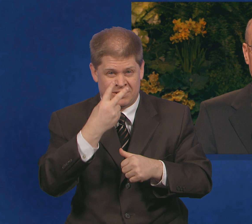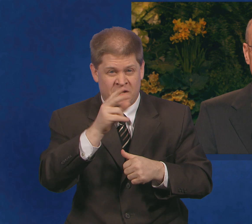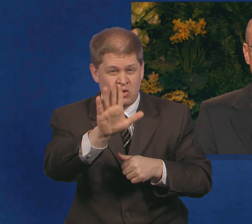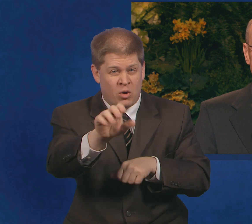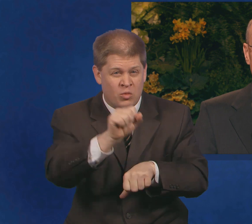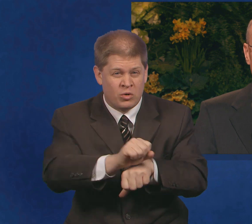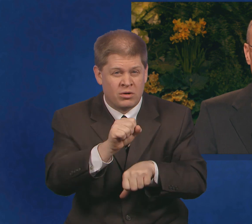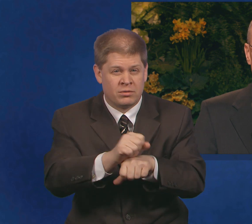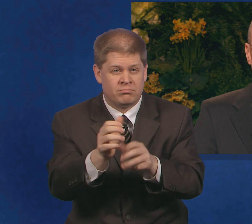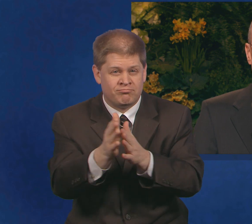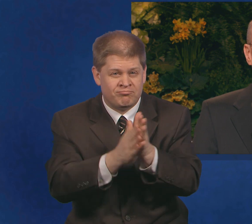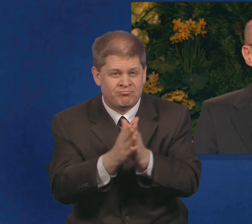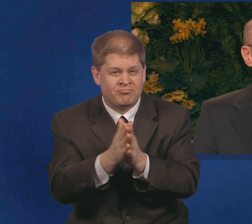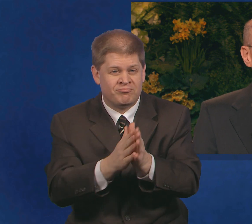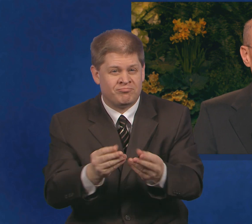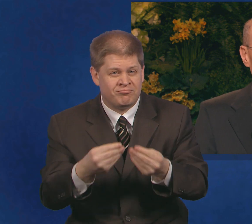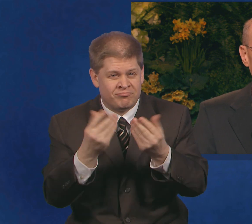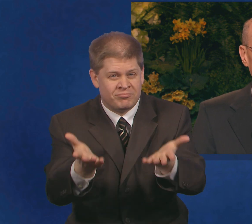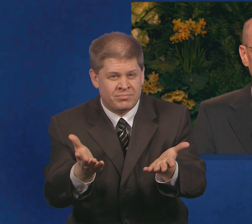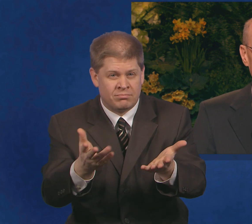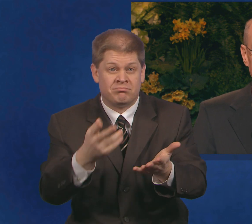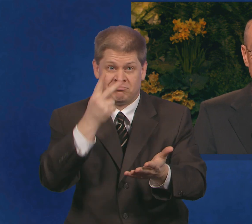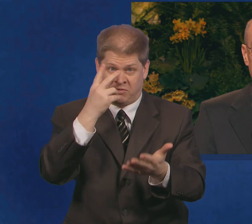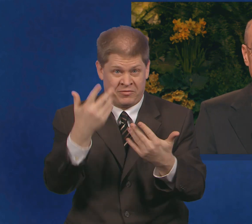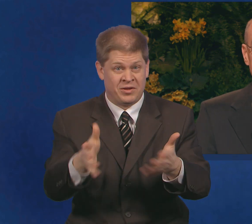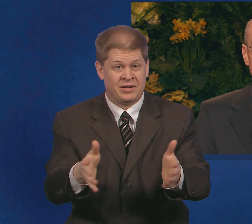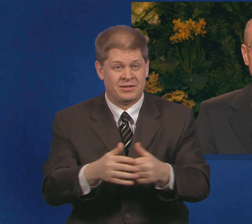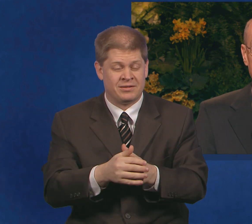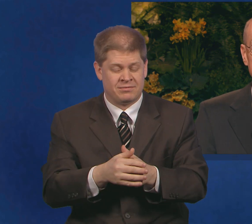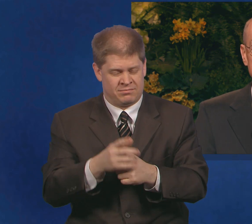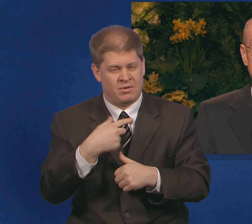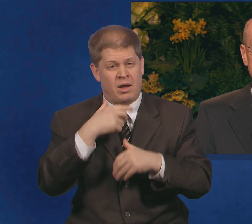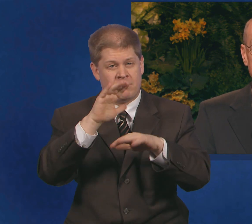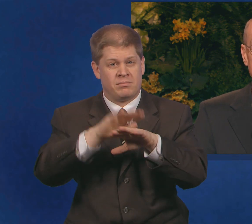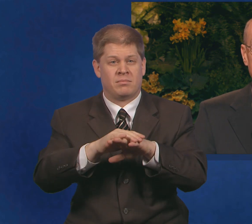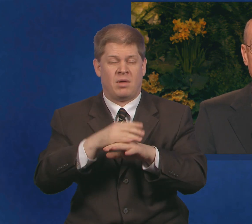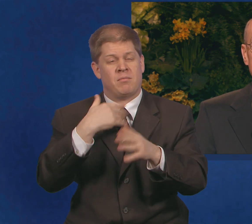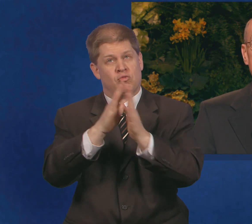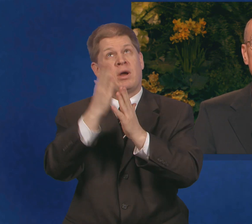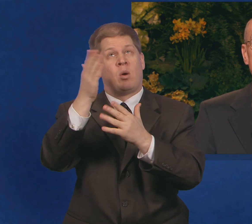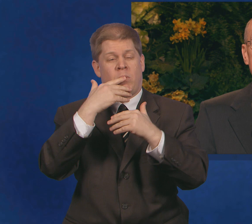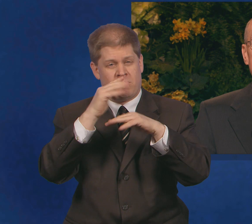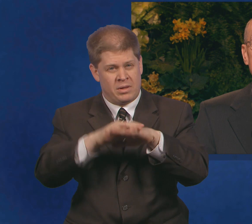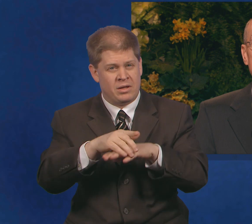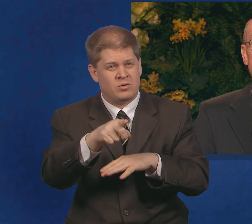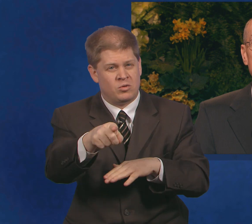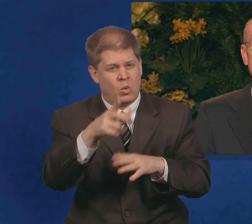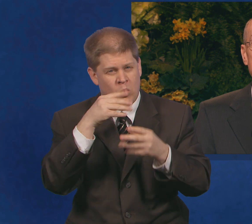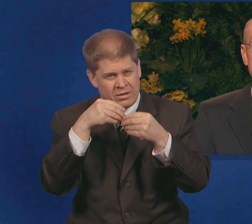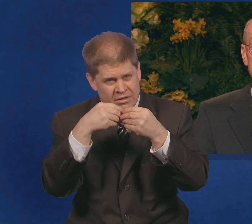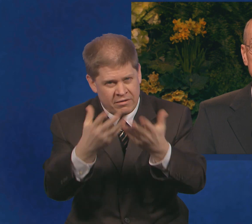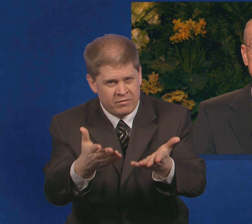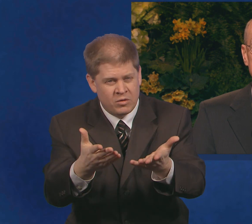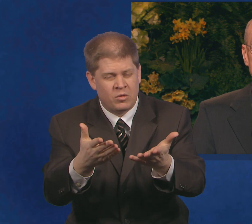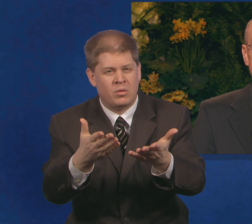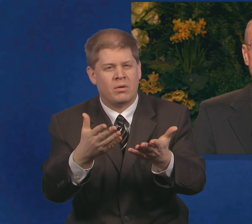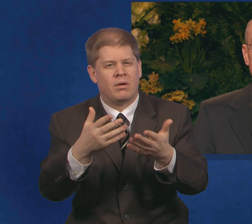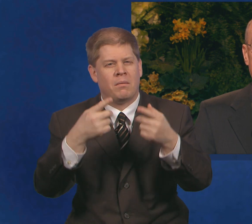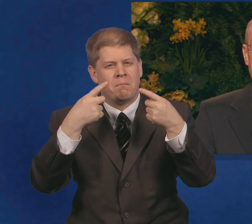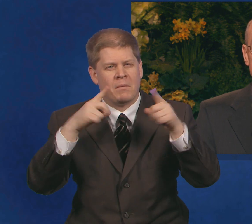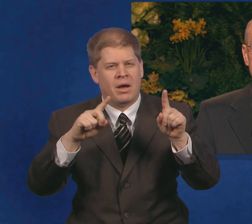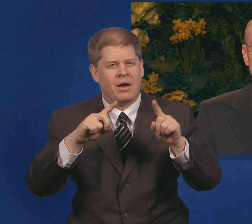sacrifice. I pray that He will grant you the blessing of seeing the fruit of your labors